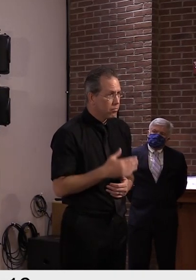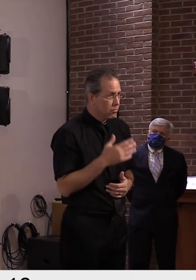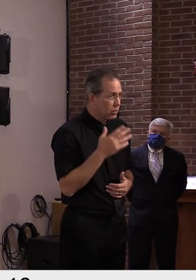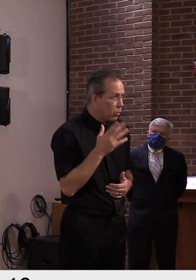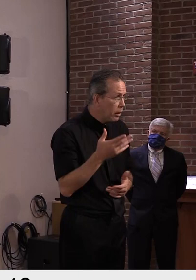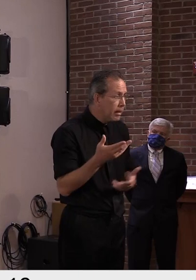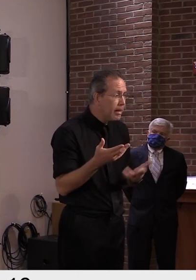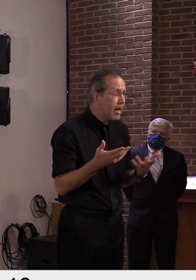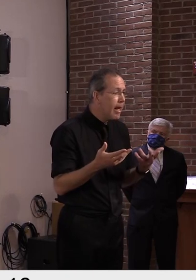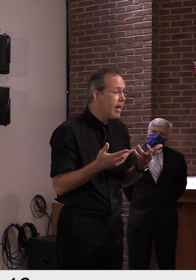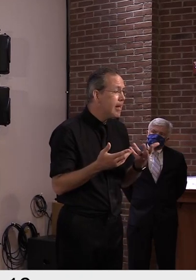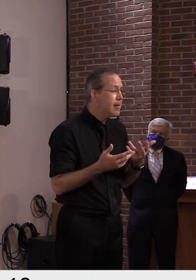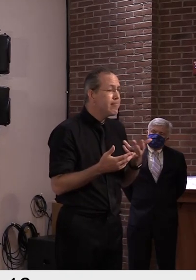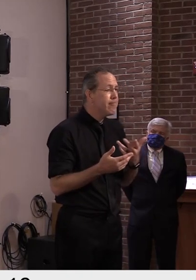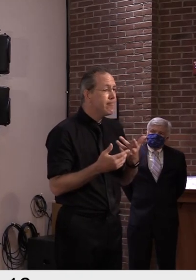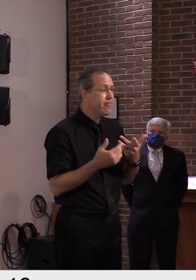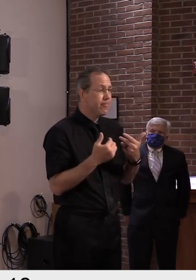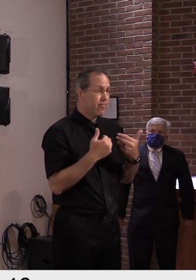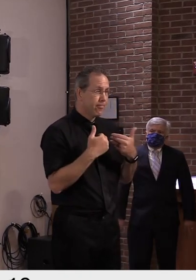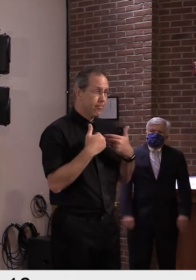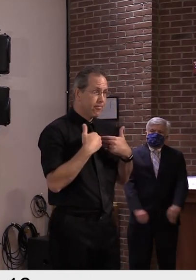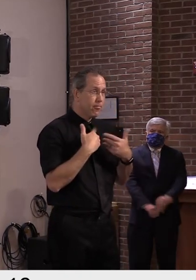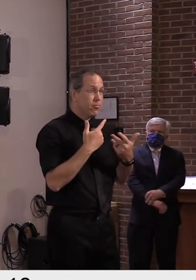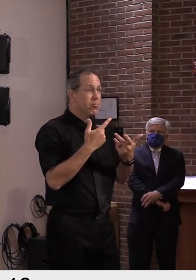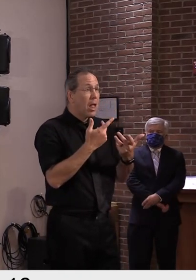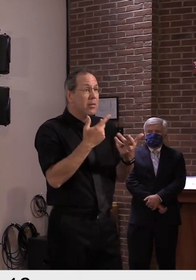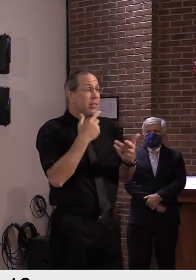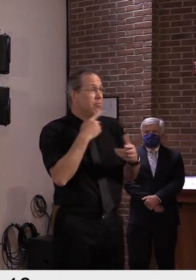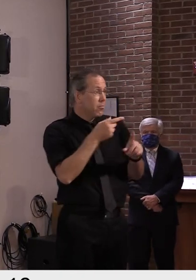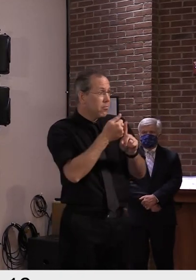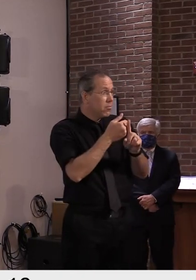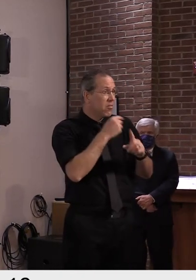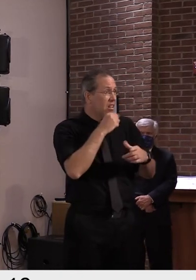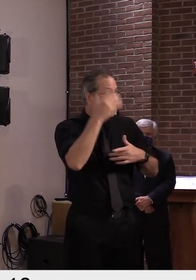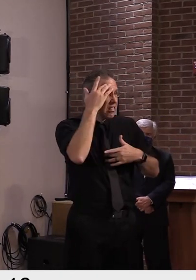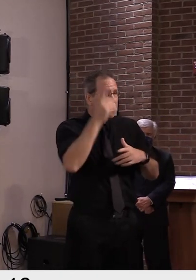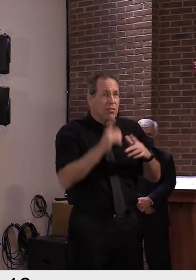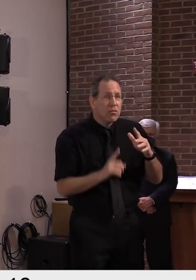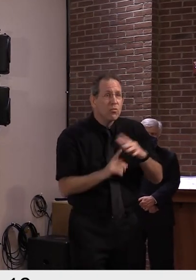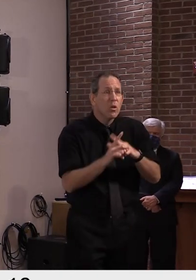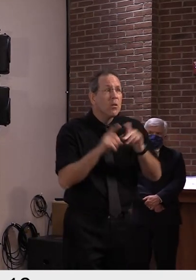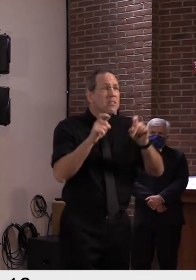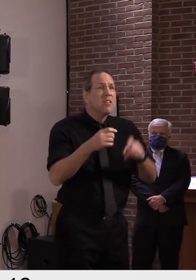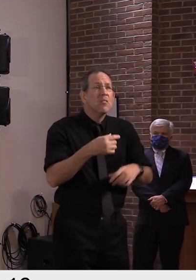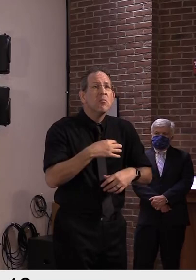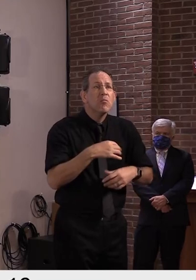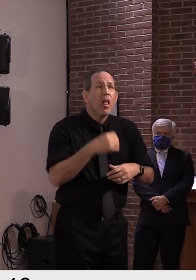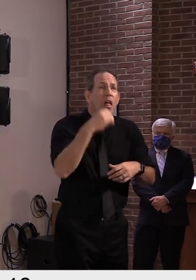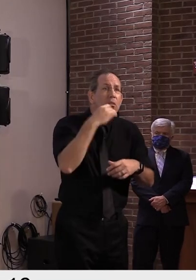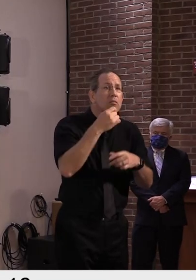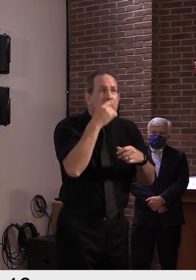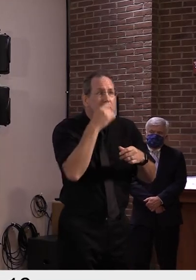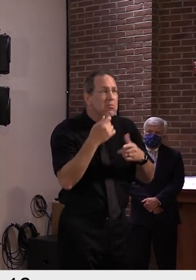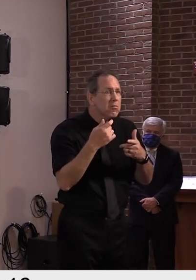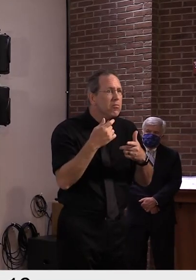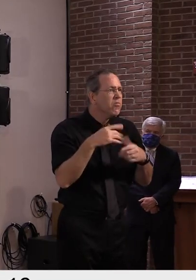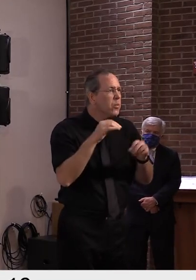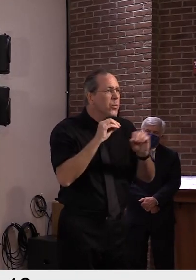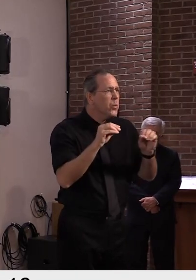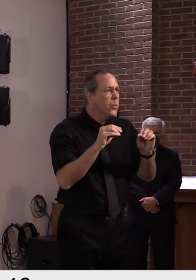Because we've done such extensive testing around the state for people with no symptoms and no risk factors or exposures